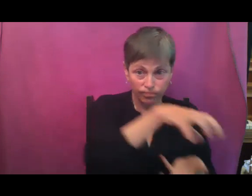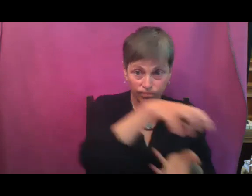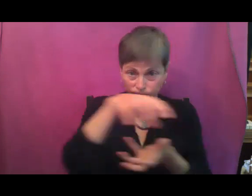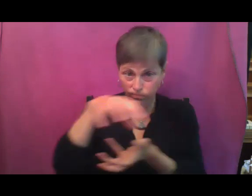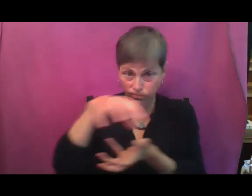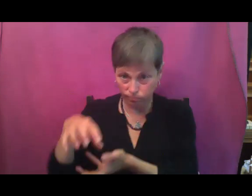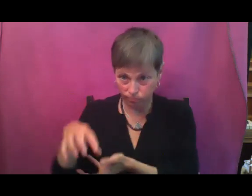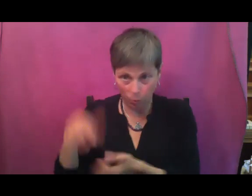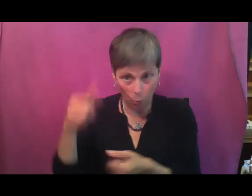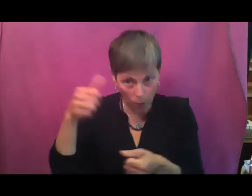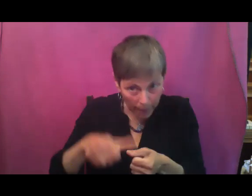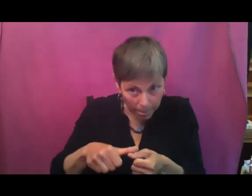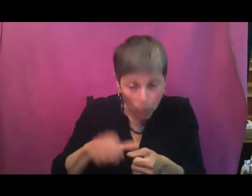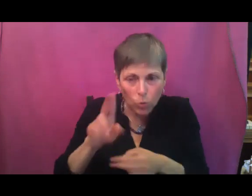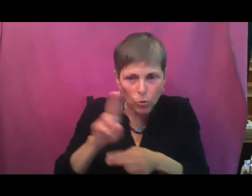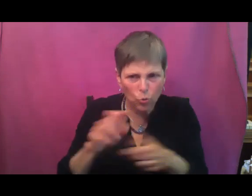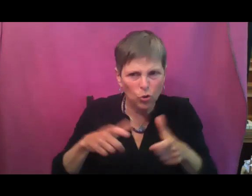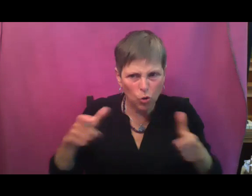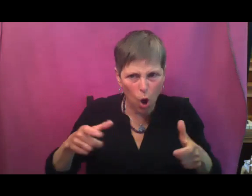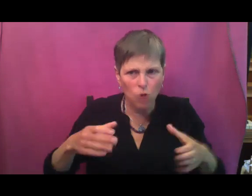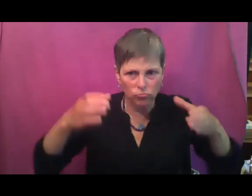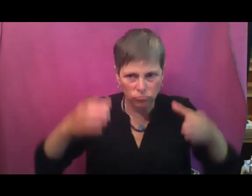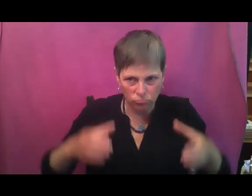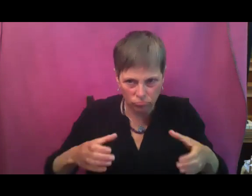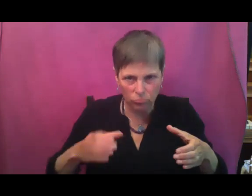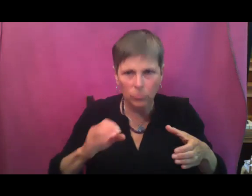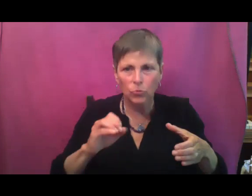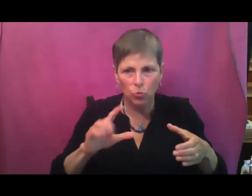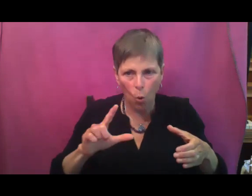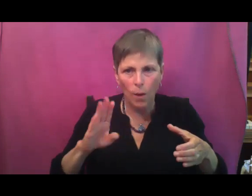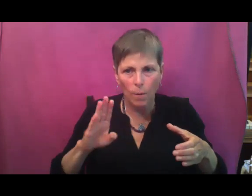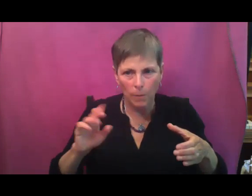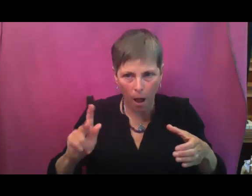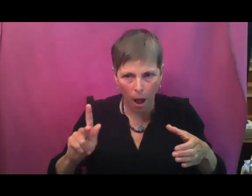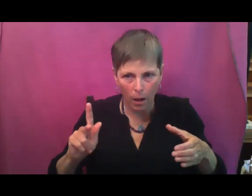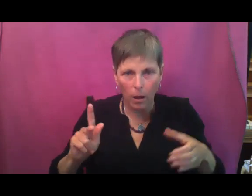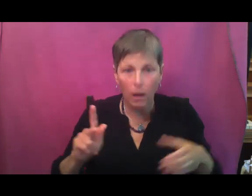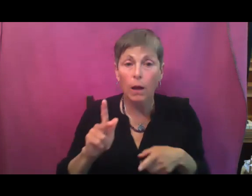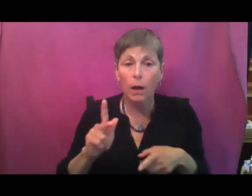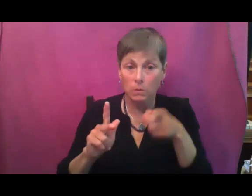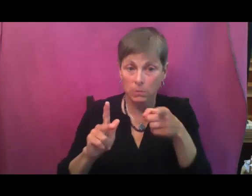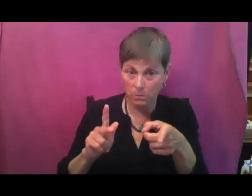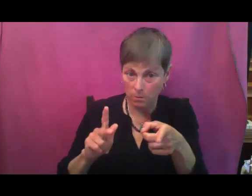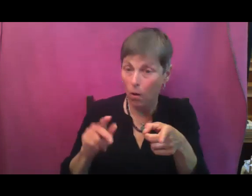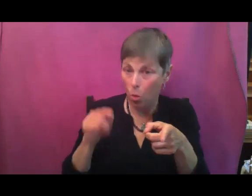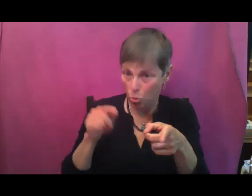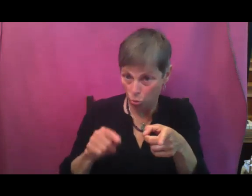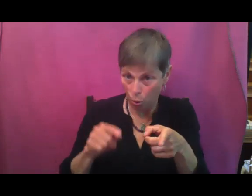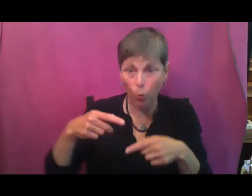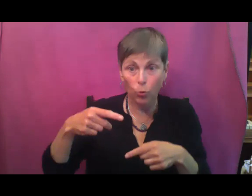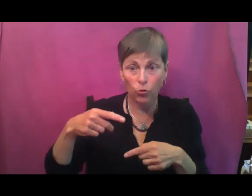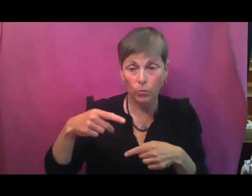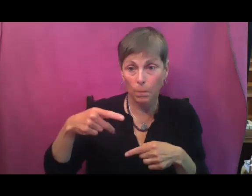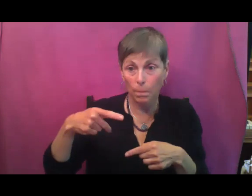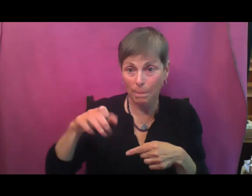soil block that you can use, the better. If you use cow pots, these are really small. These three quarter inch cow pots or peat pots are